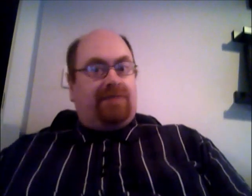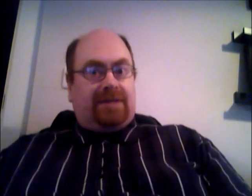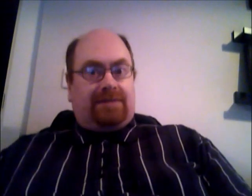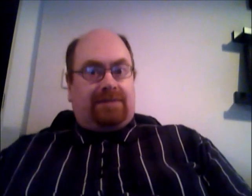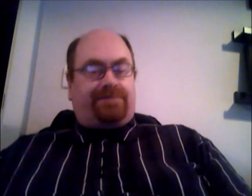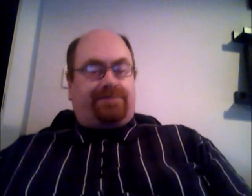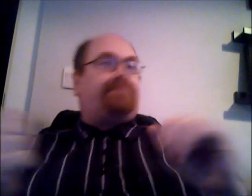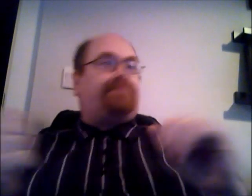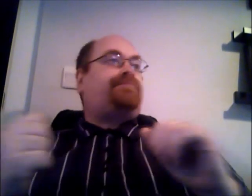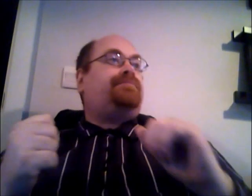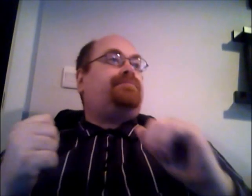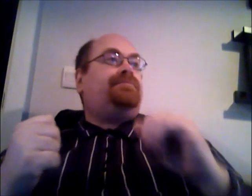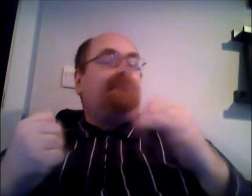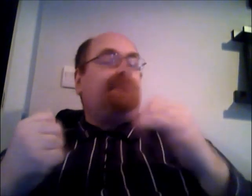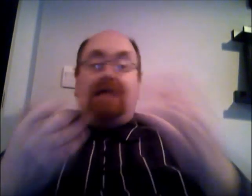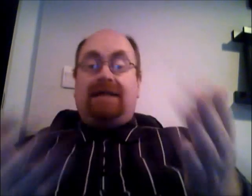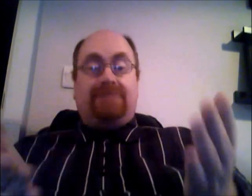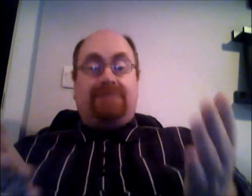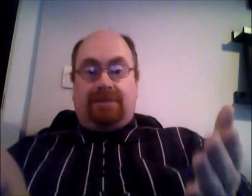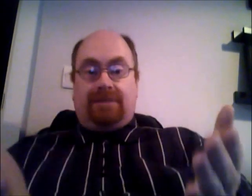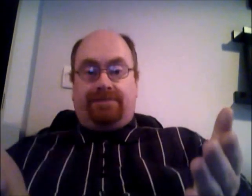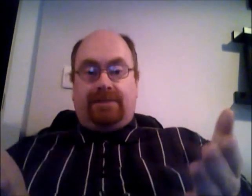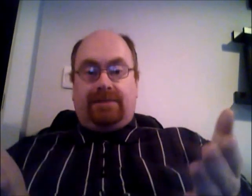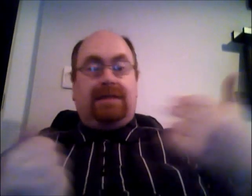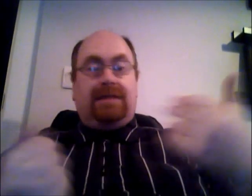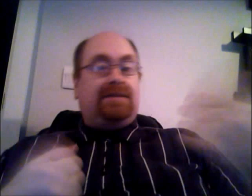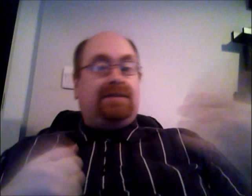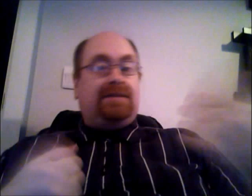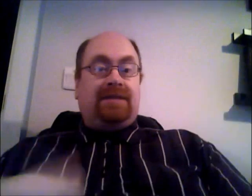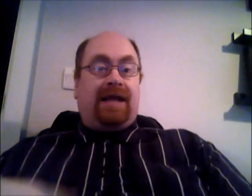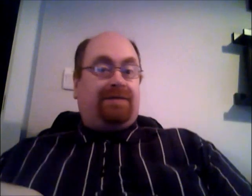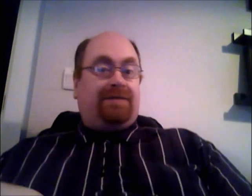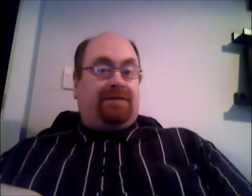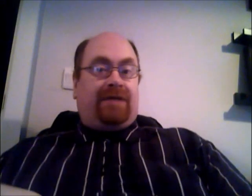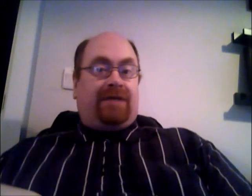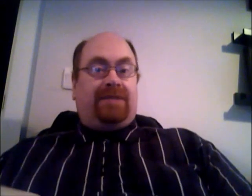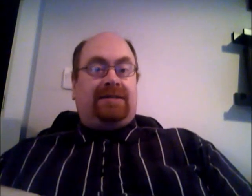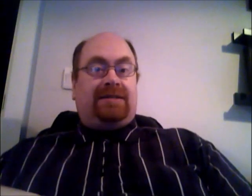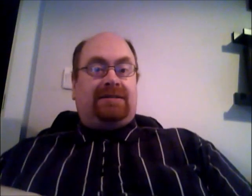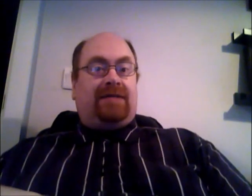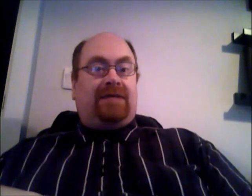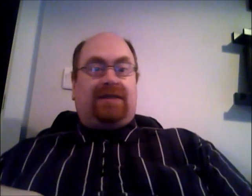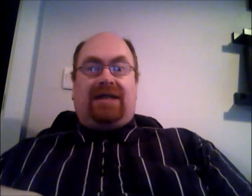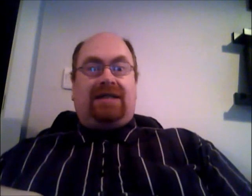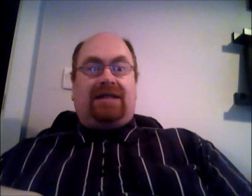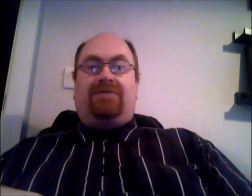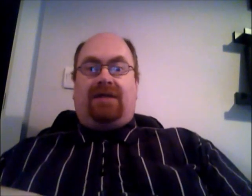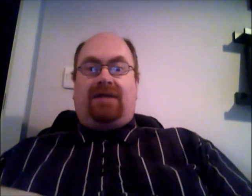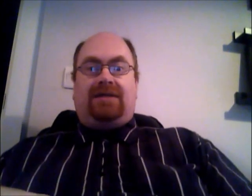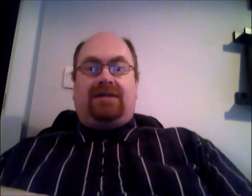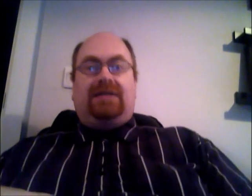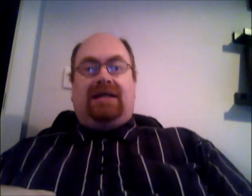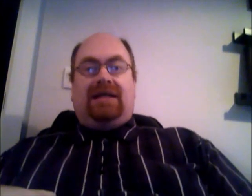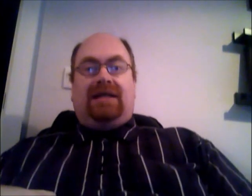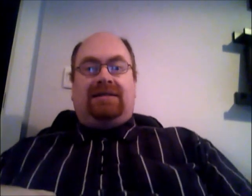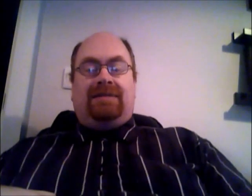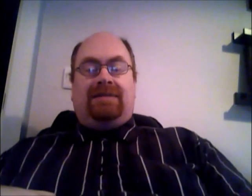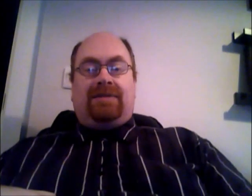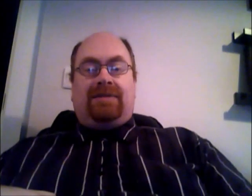simple that hasn't been done it's been done after the fact in place does actually actually flood and suddenly people go oh